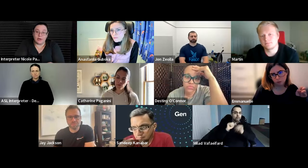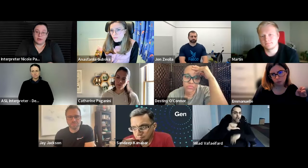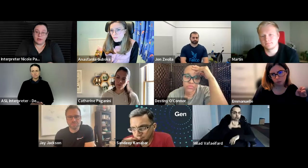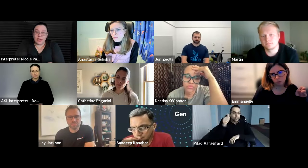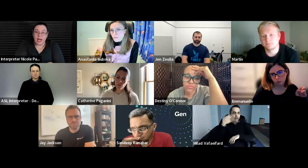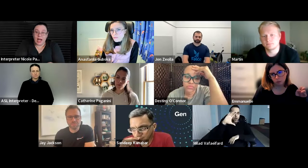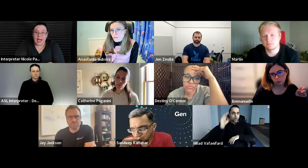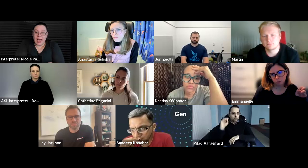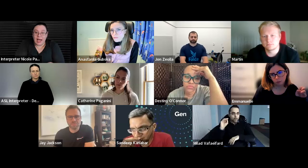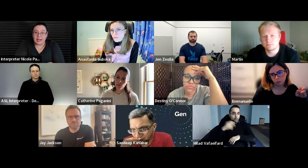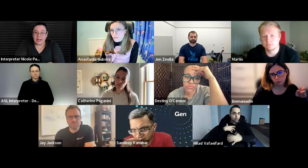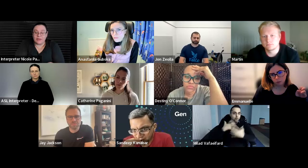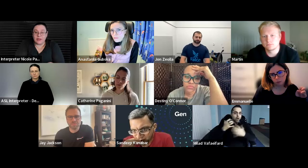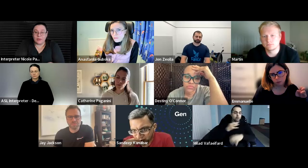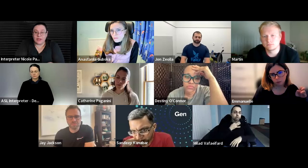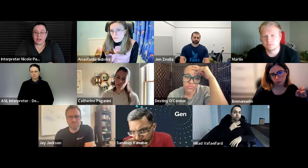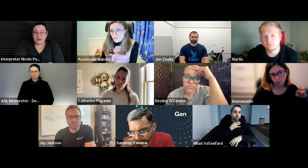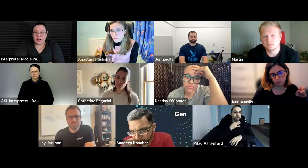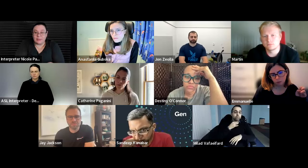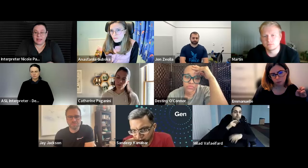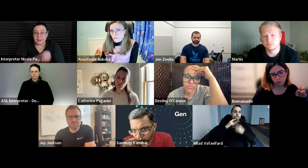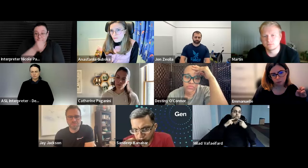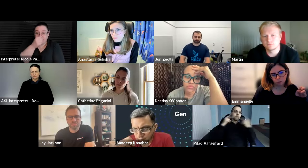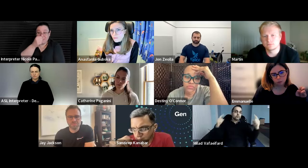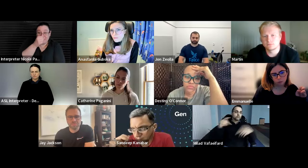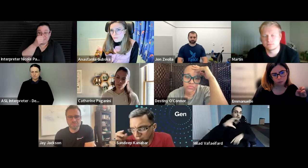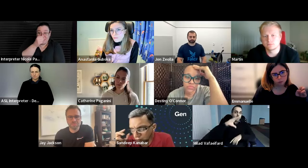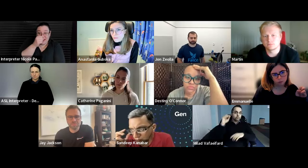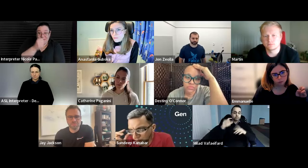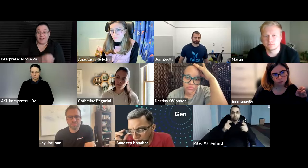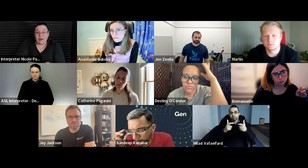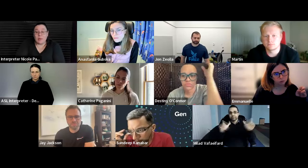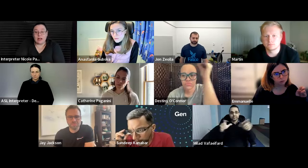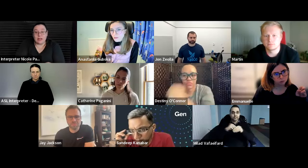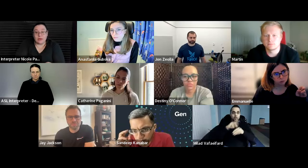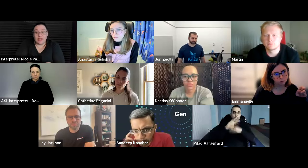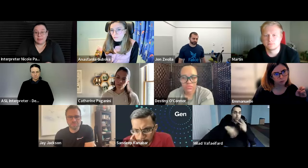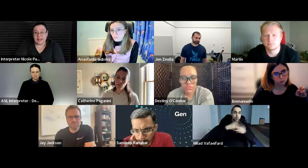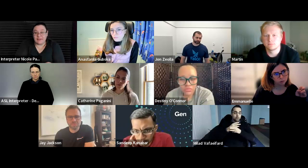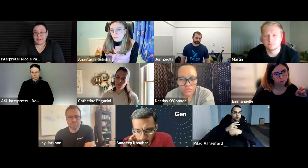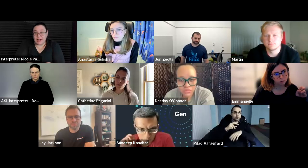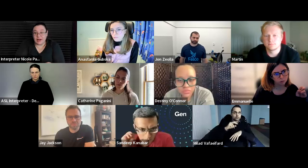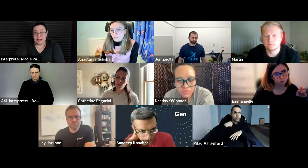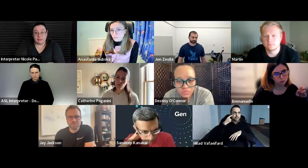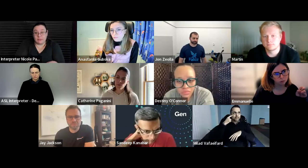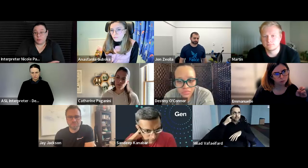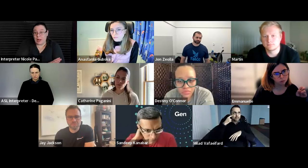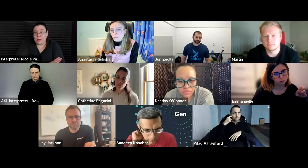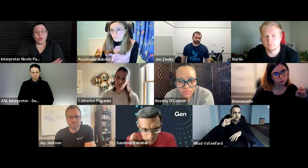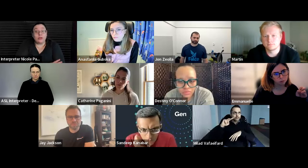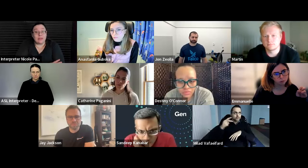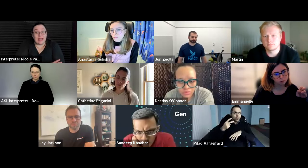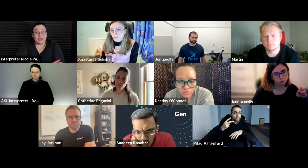weeks ago i had an interview with another company very well-known company very